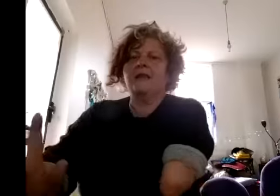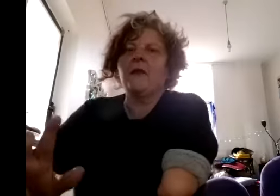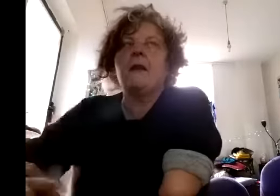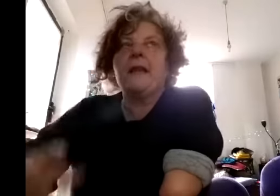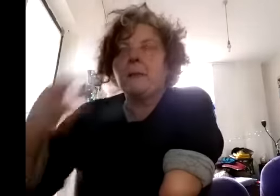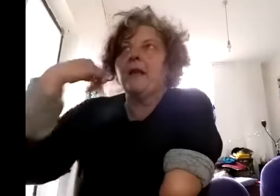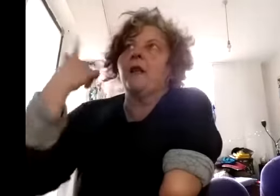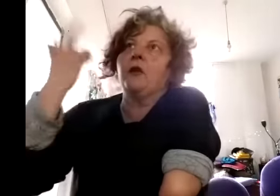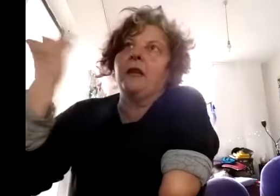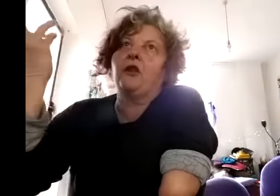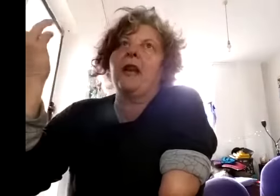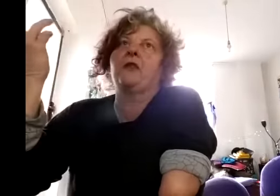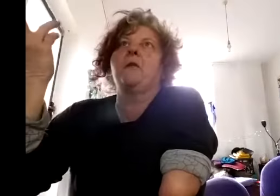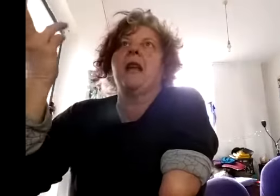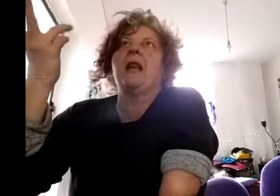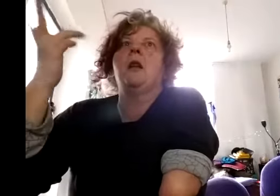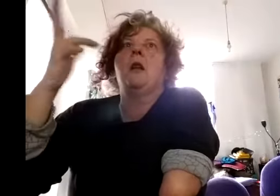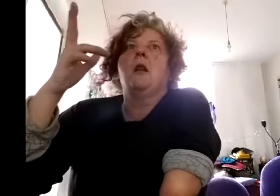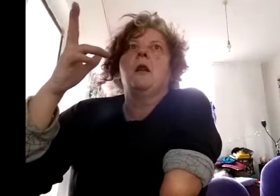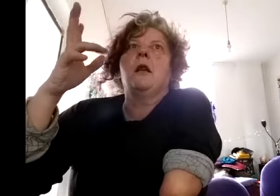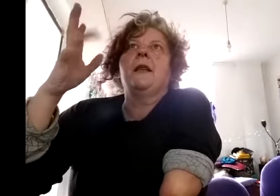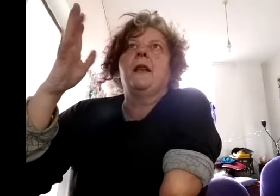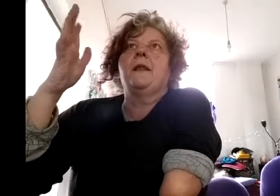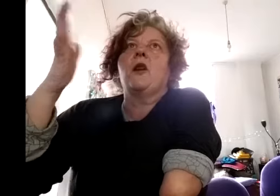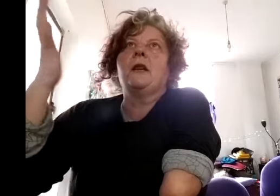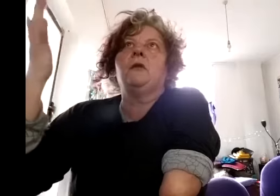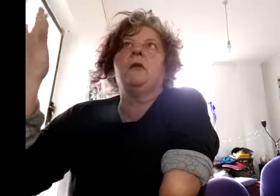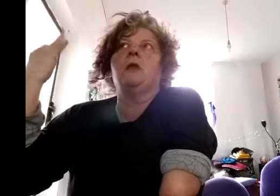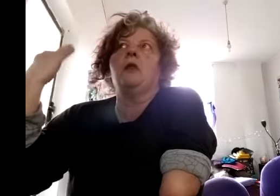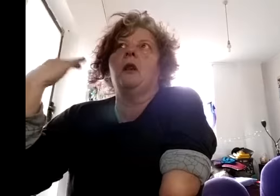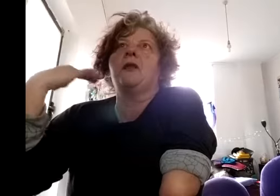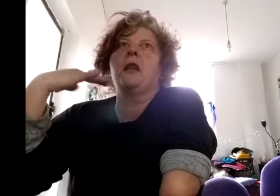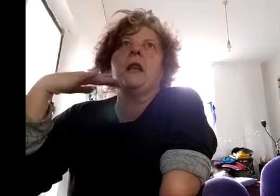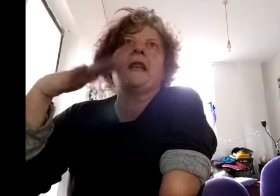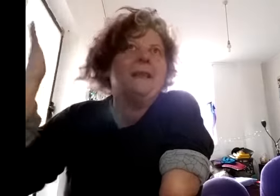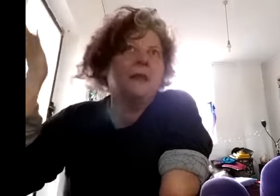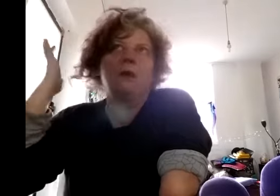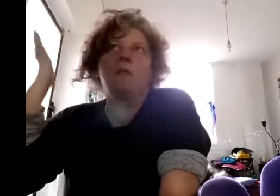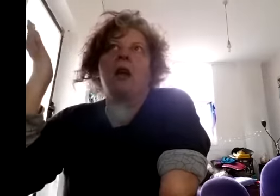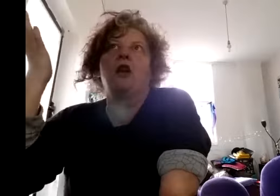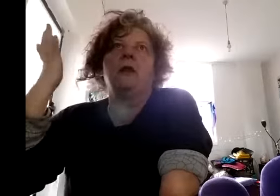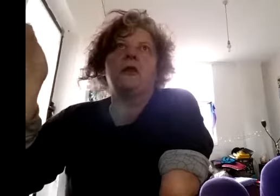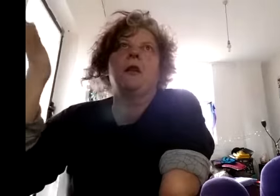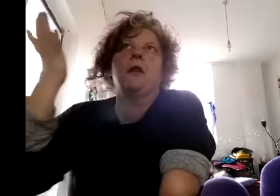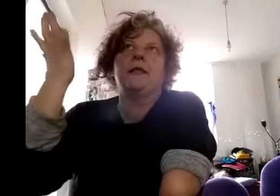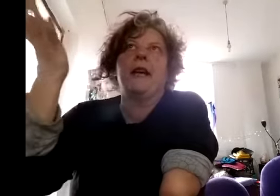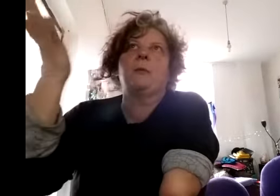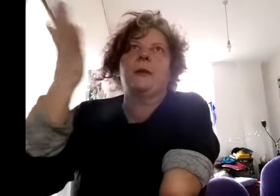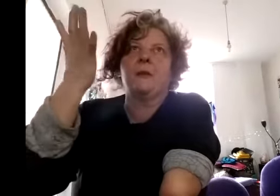that that's been another real education for me it's kind of like it's kind of like killing my own internalized ableism to